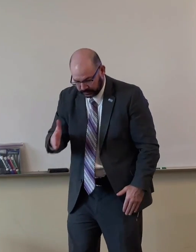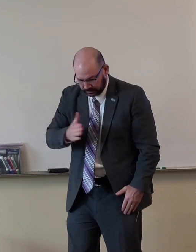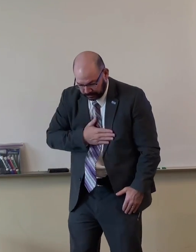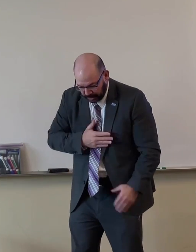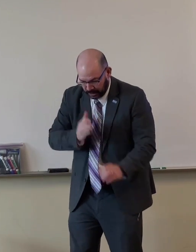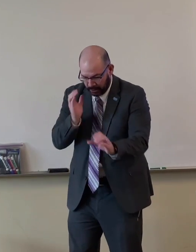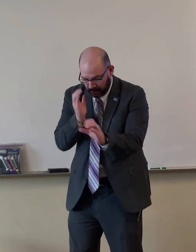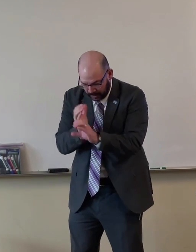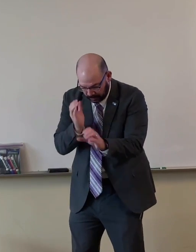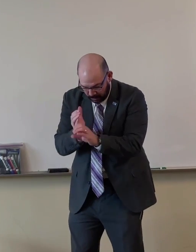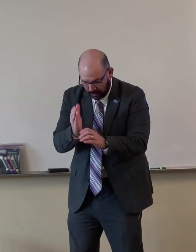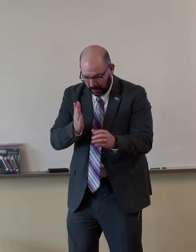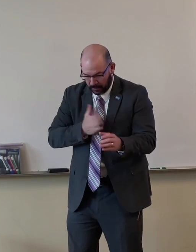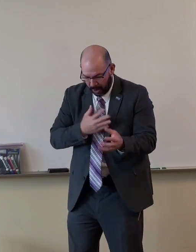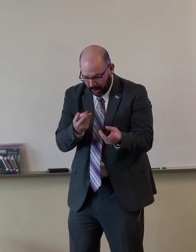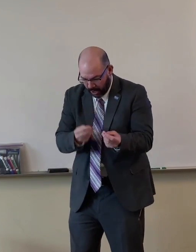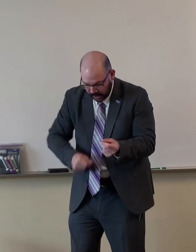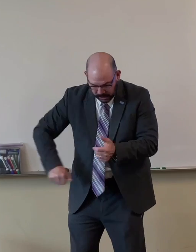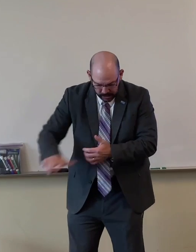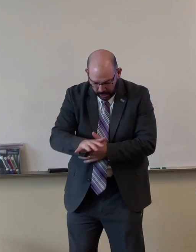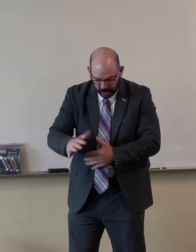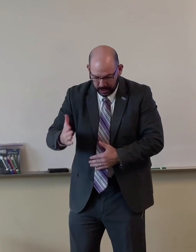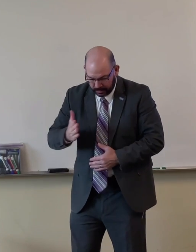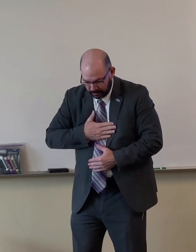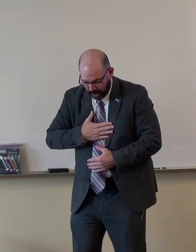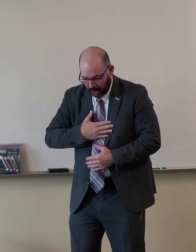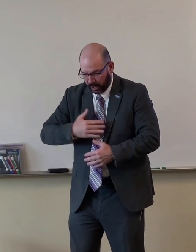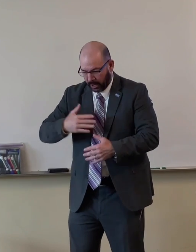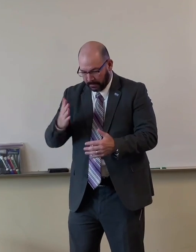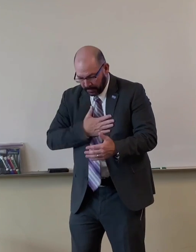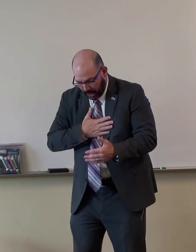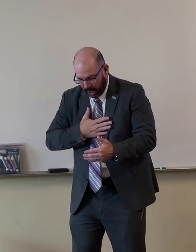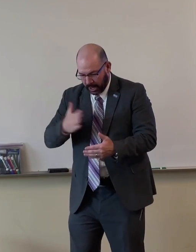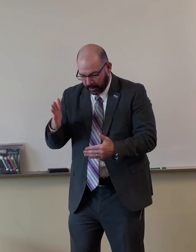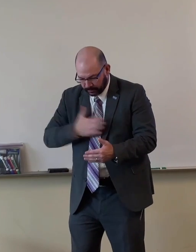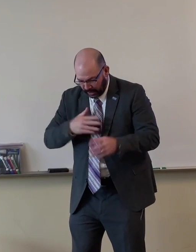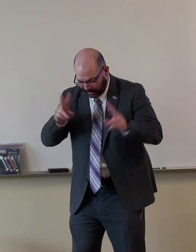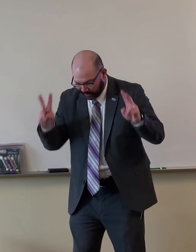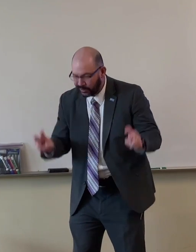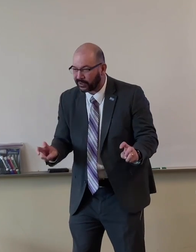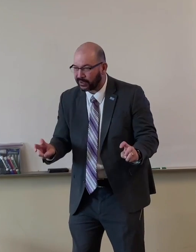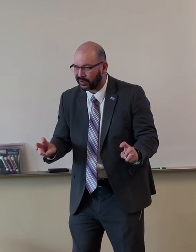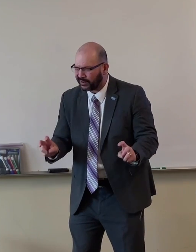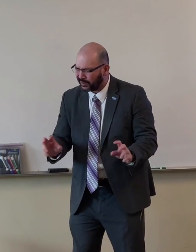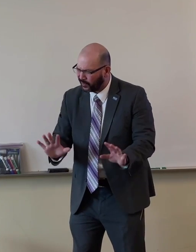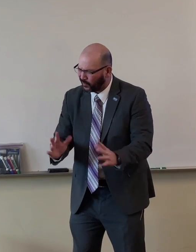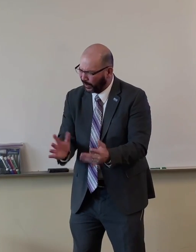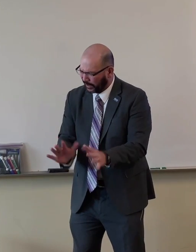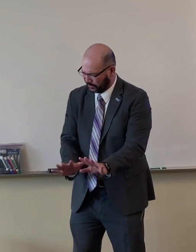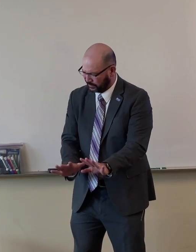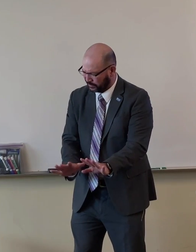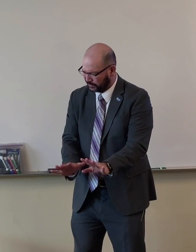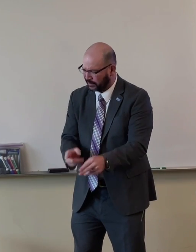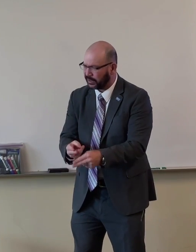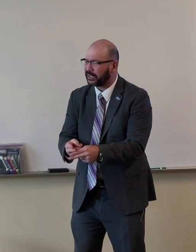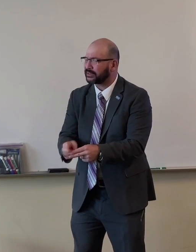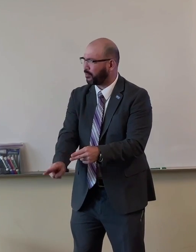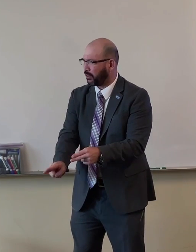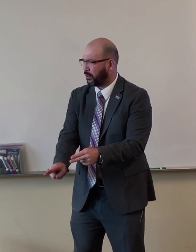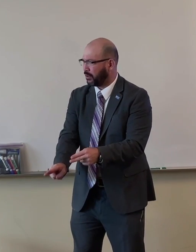house, my car, my land, these things that are mine, mine, mine. Say, hang